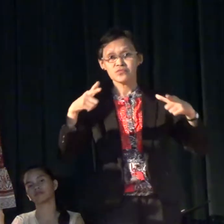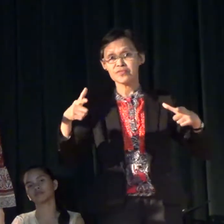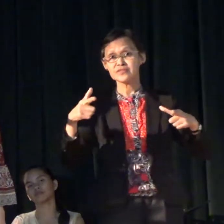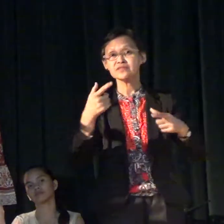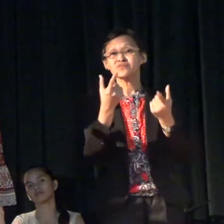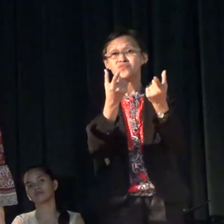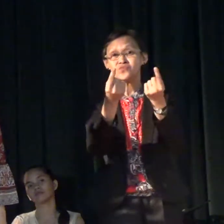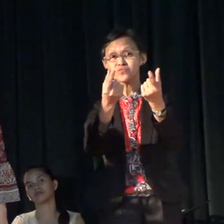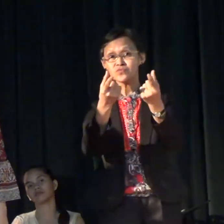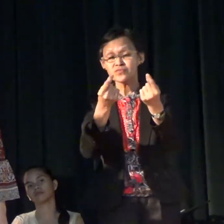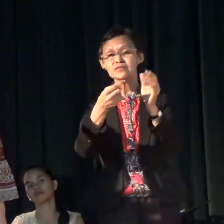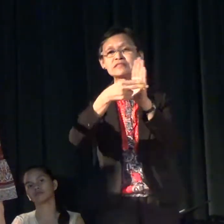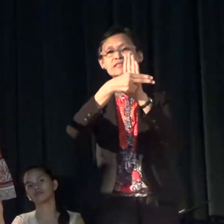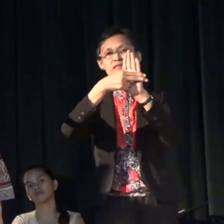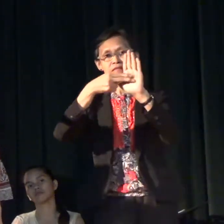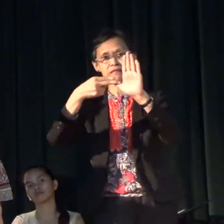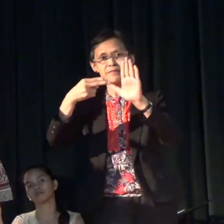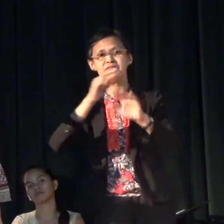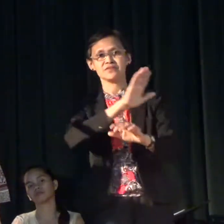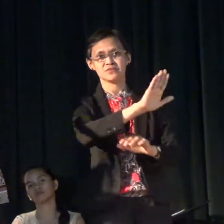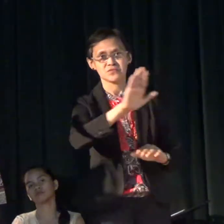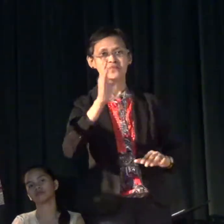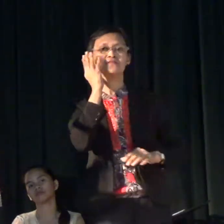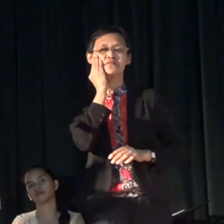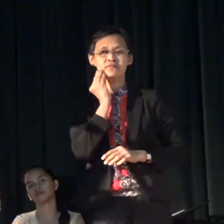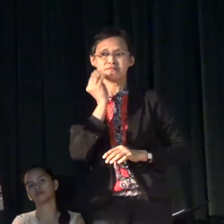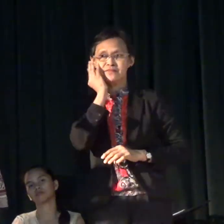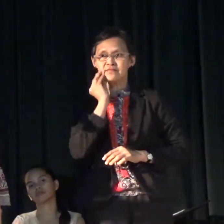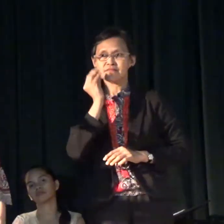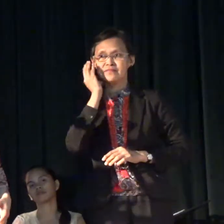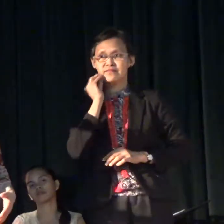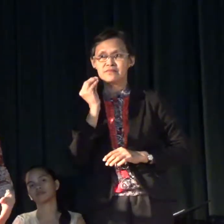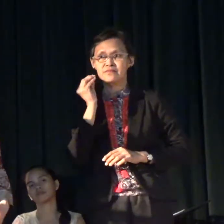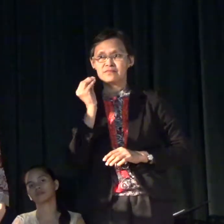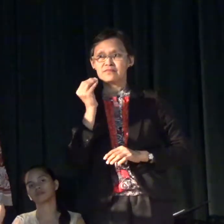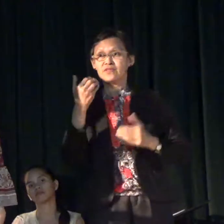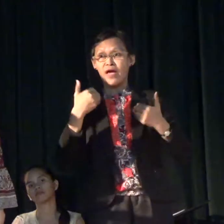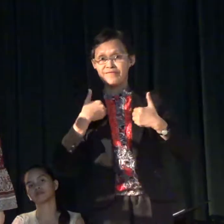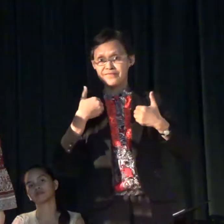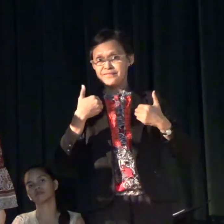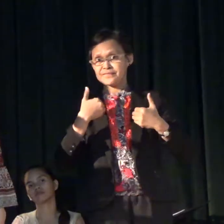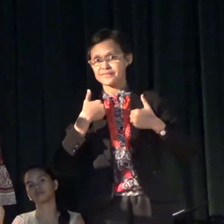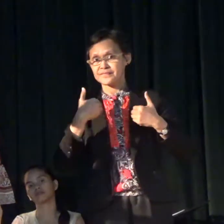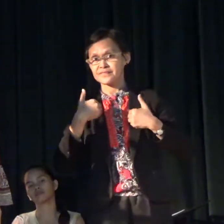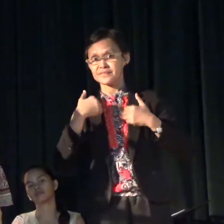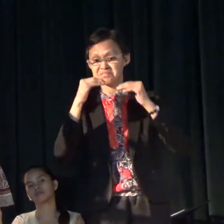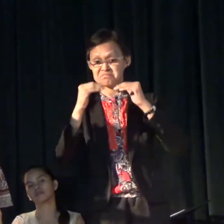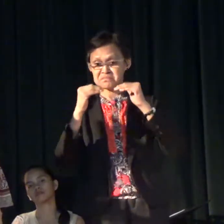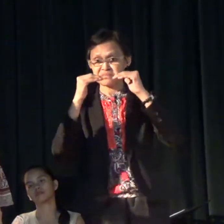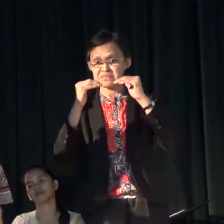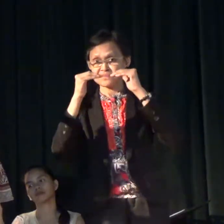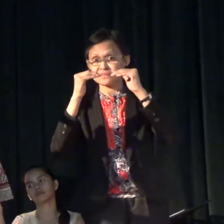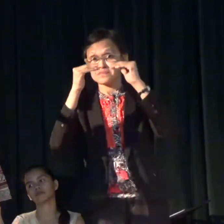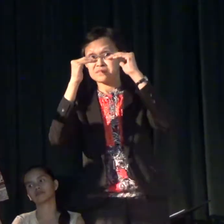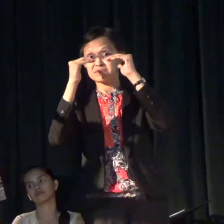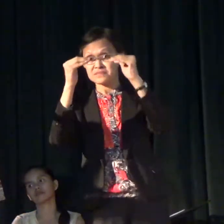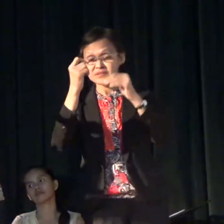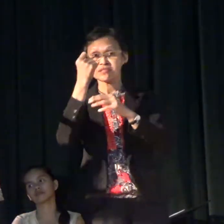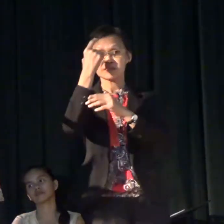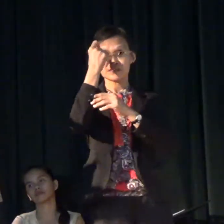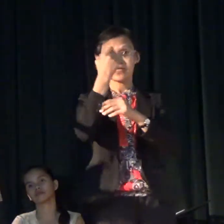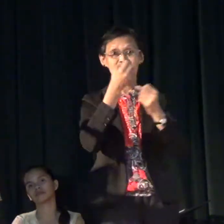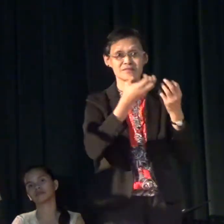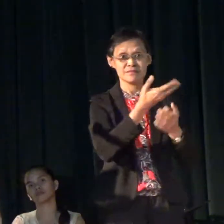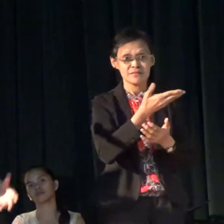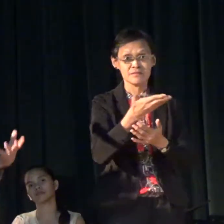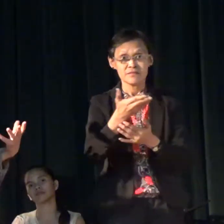language, labels our experience. The reason why we're able to progress, understand, maintain,